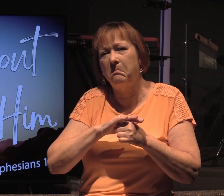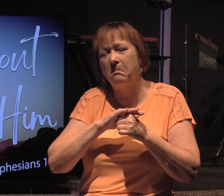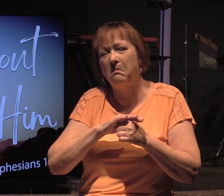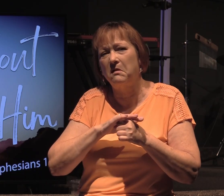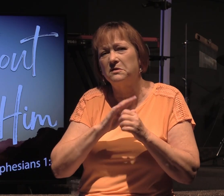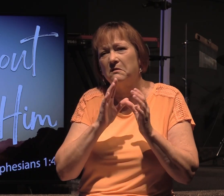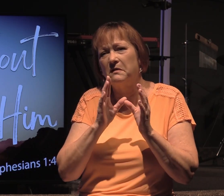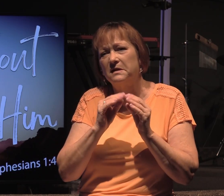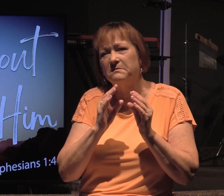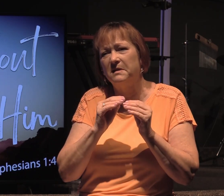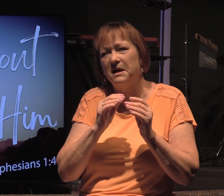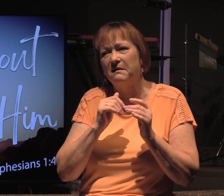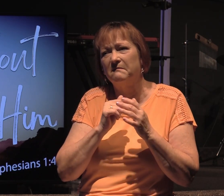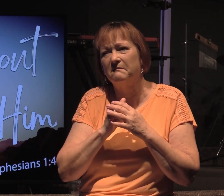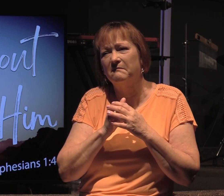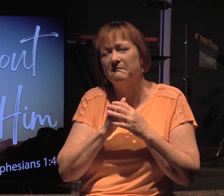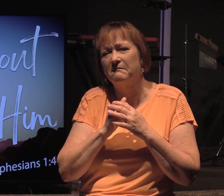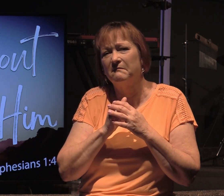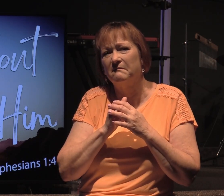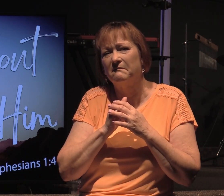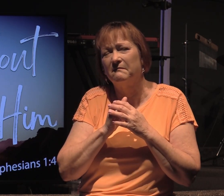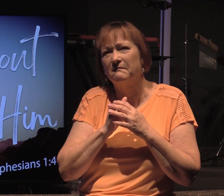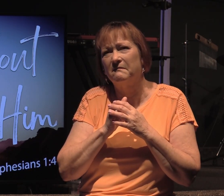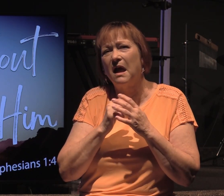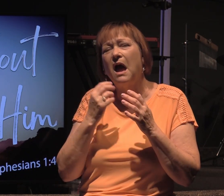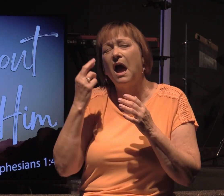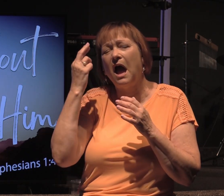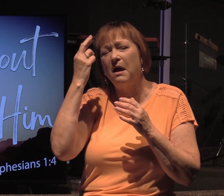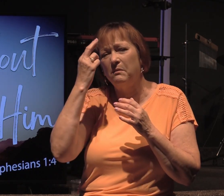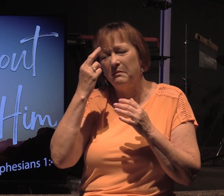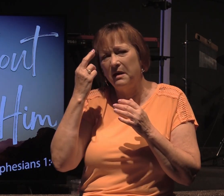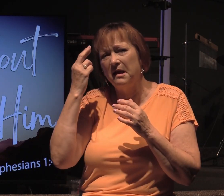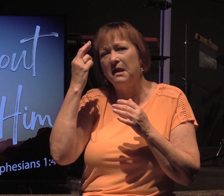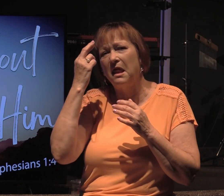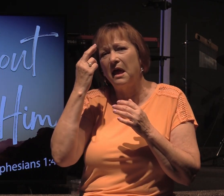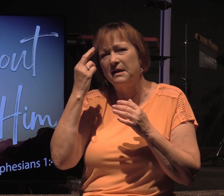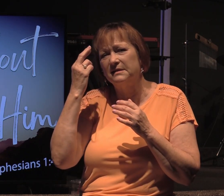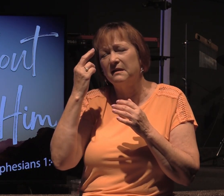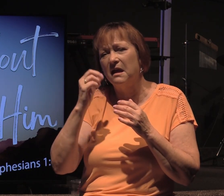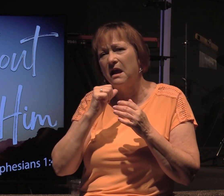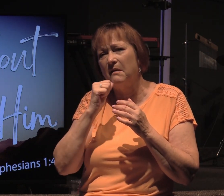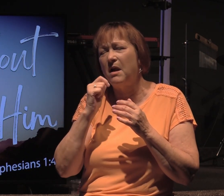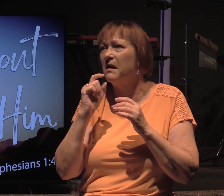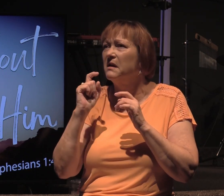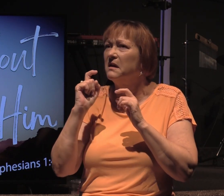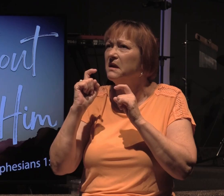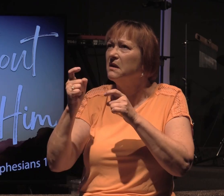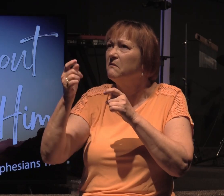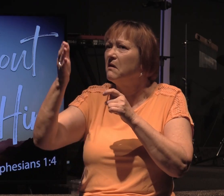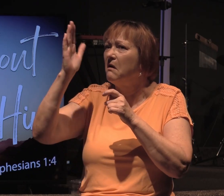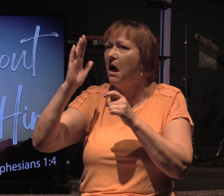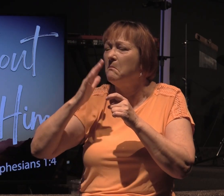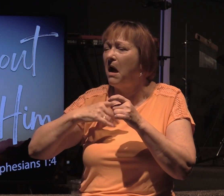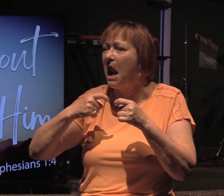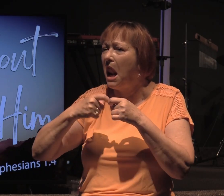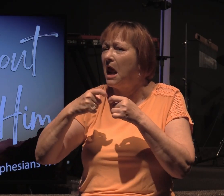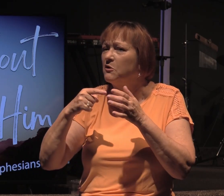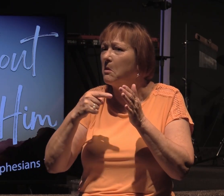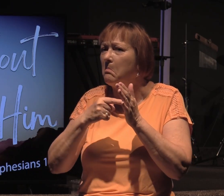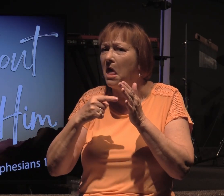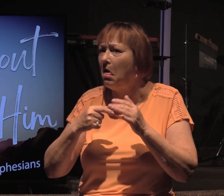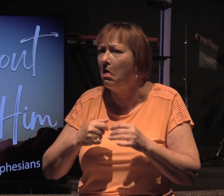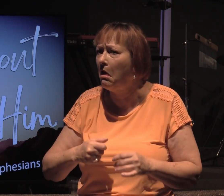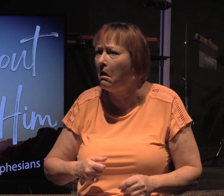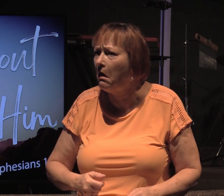In this meeting, and I realized that I'm not going to give God my electric bill.